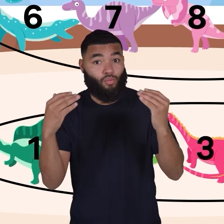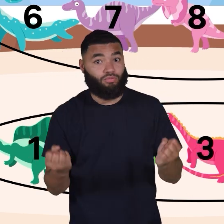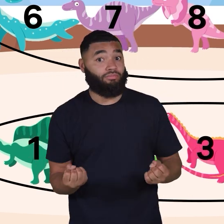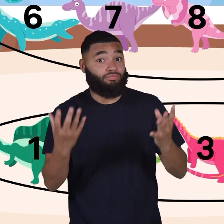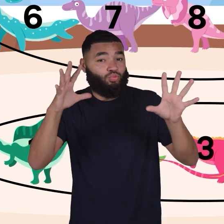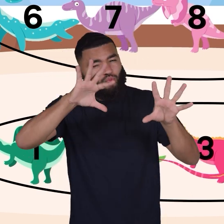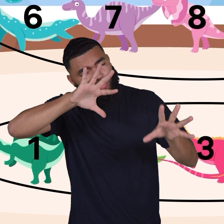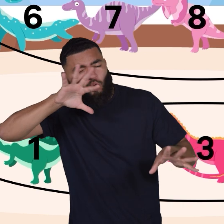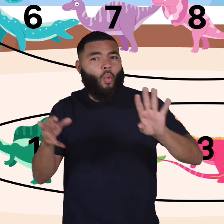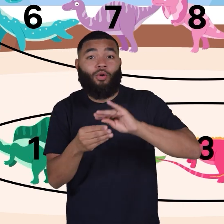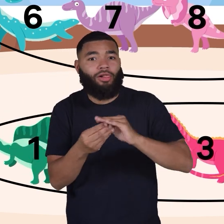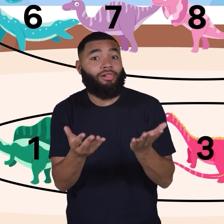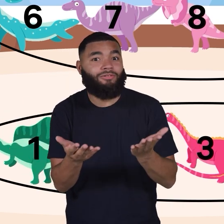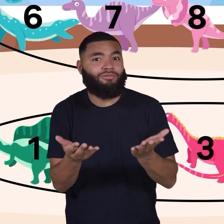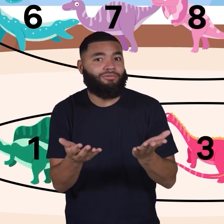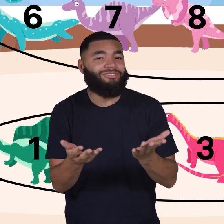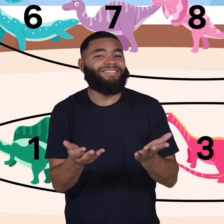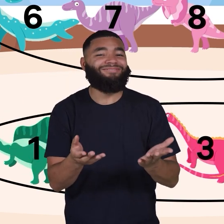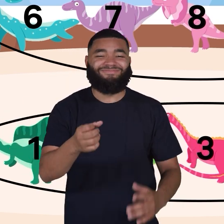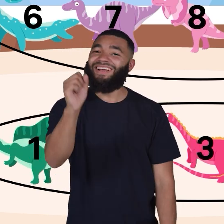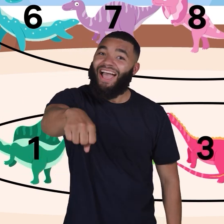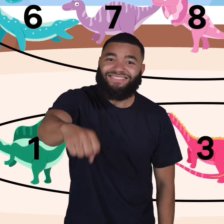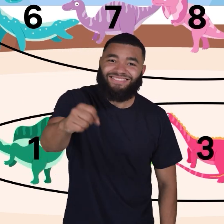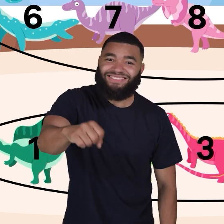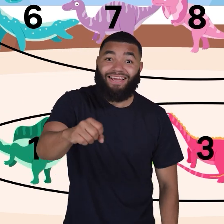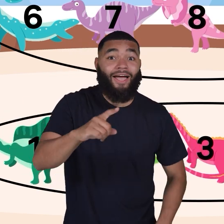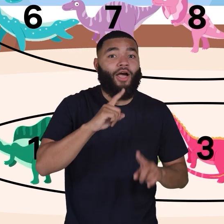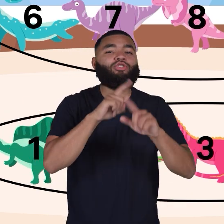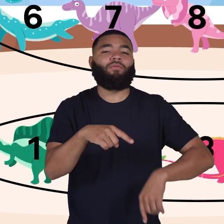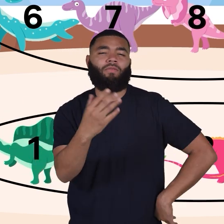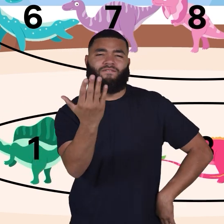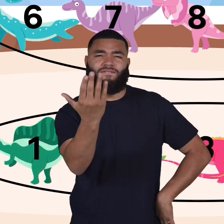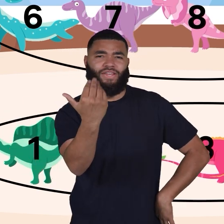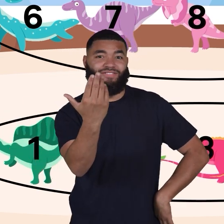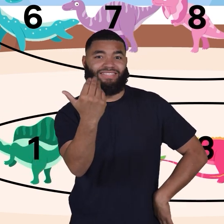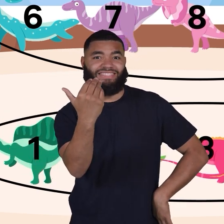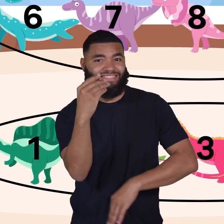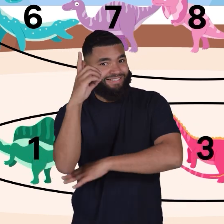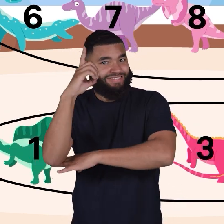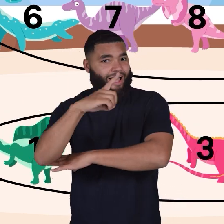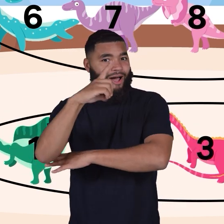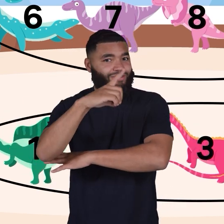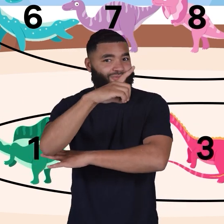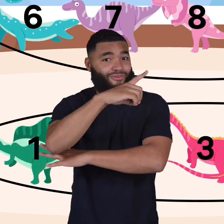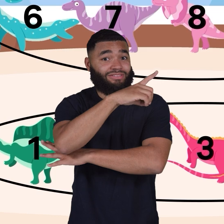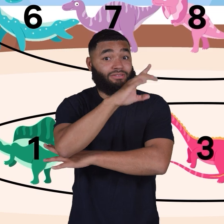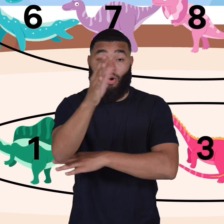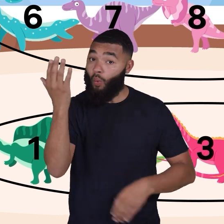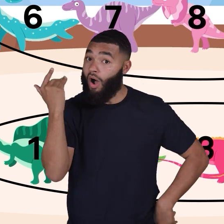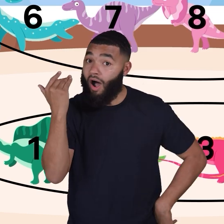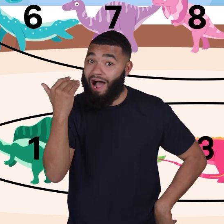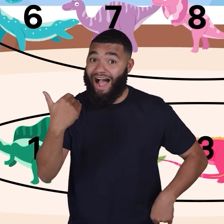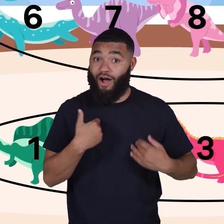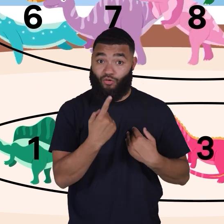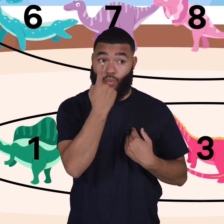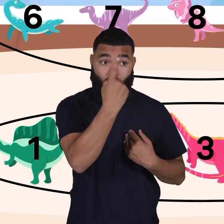total? That's right! The answer is fifteen dinosaurs, because there is one group of ten